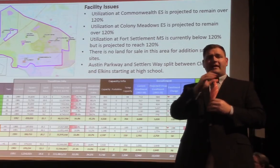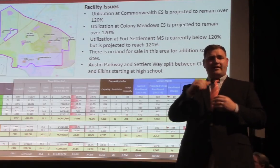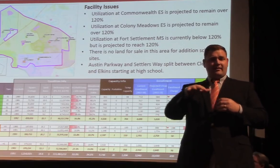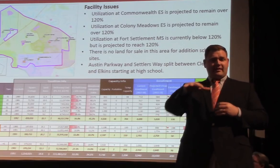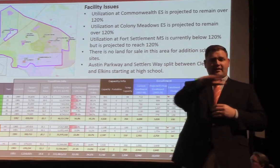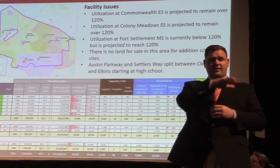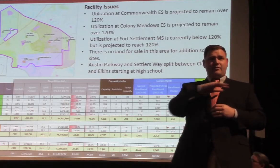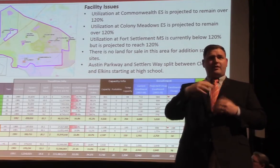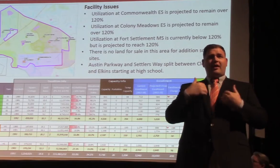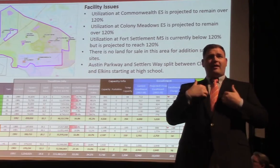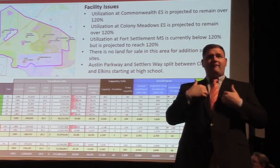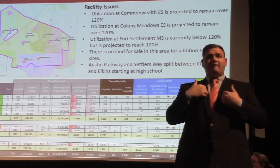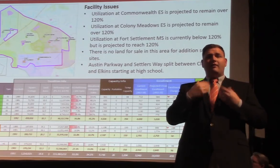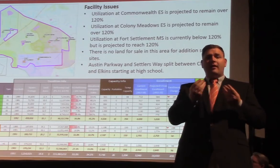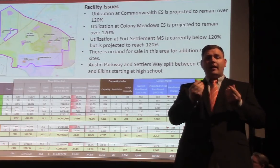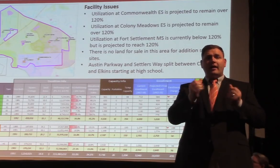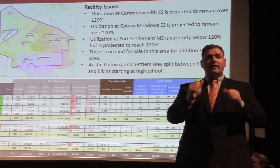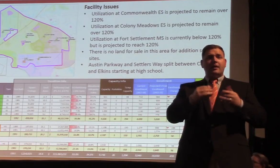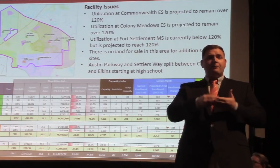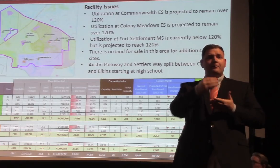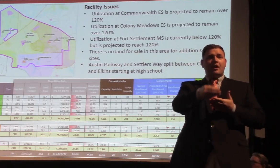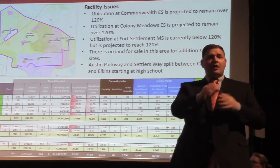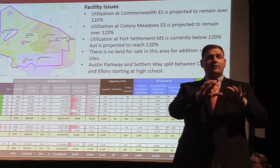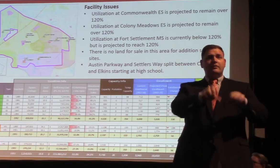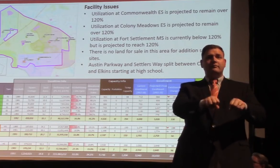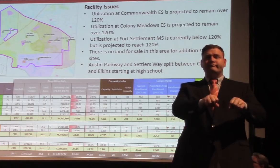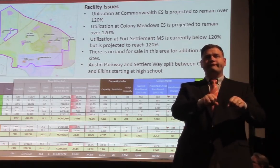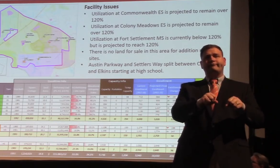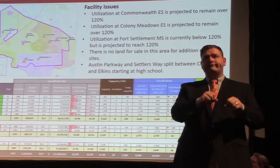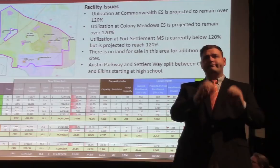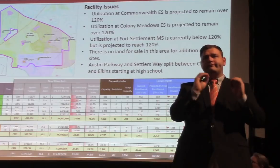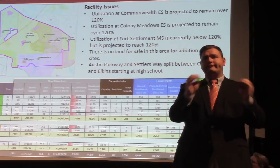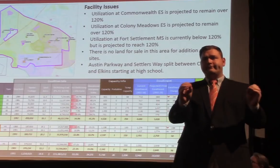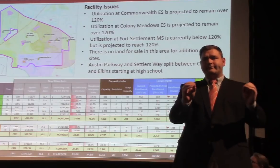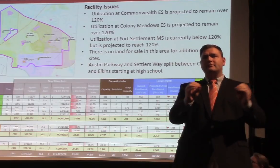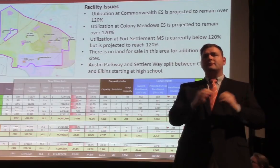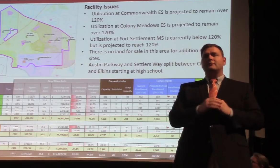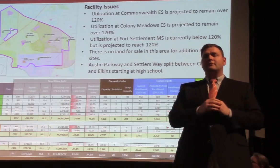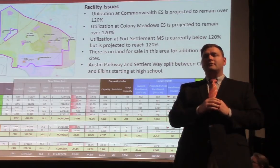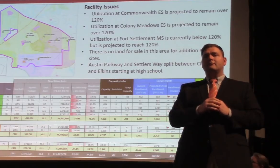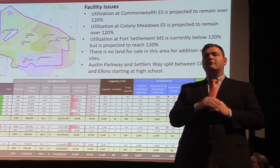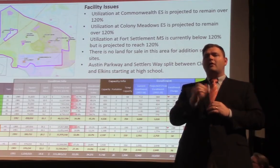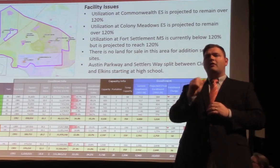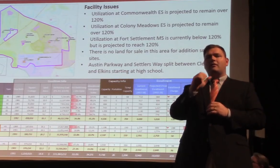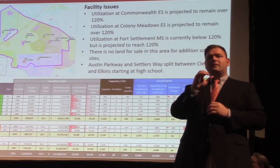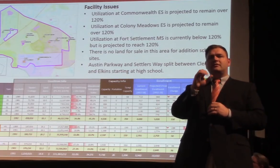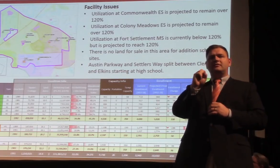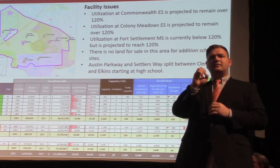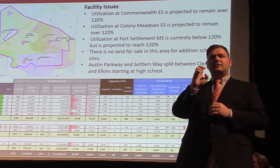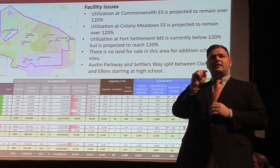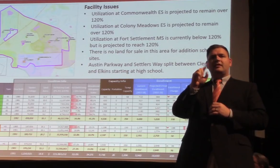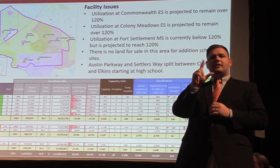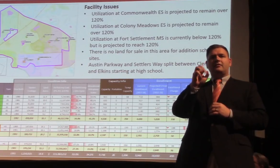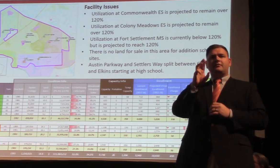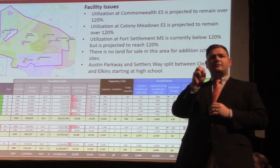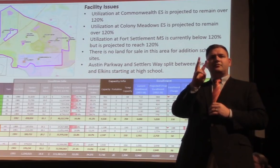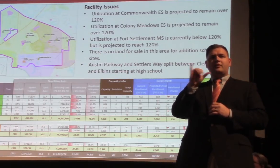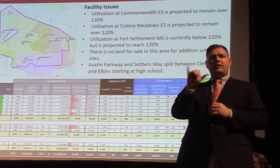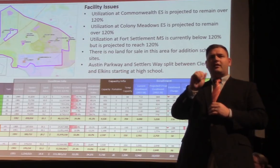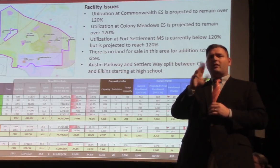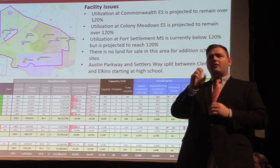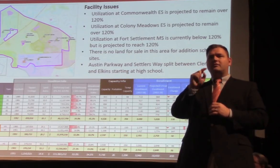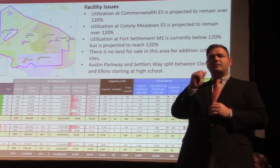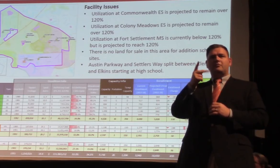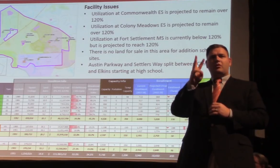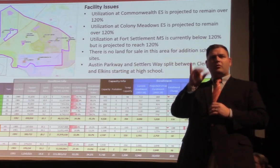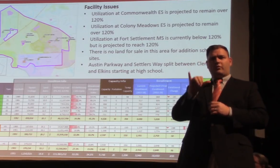for additional schools. And we do have some feeder splits over here at Settlers Way and Austin Parkway. And I just want to be very clear